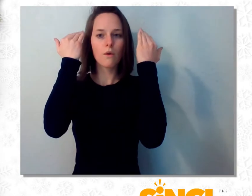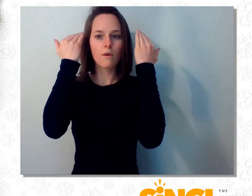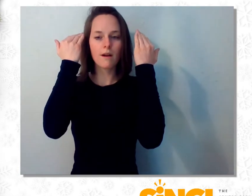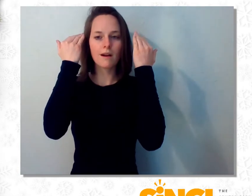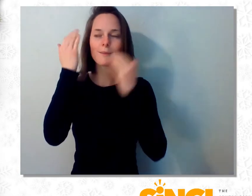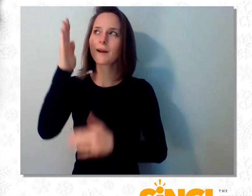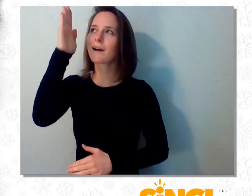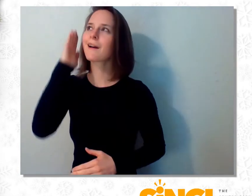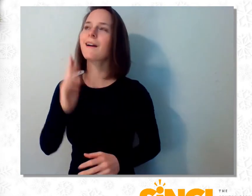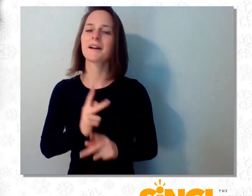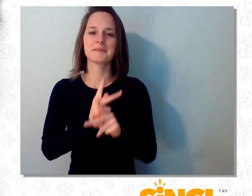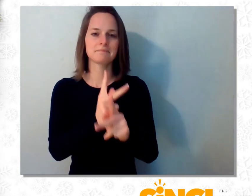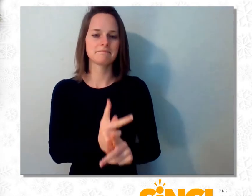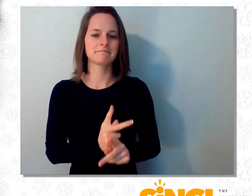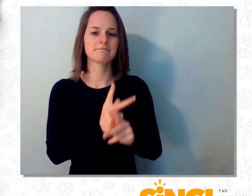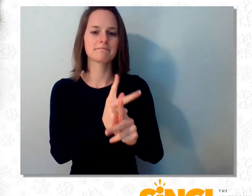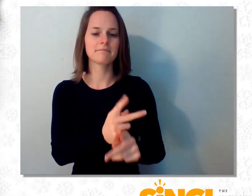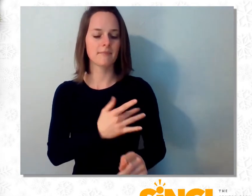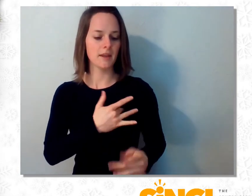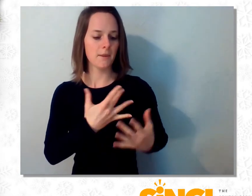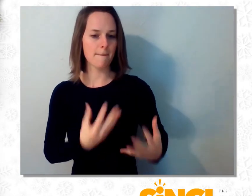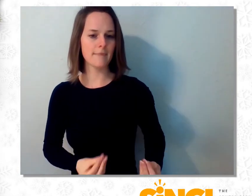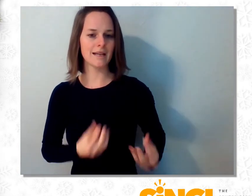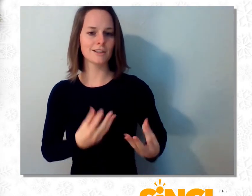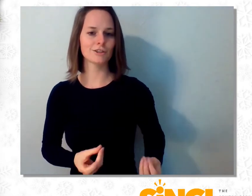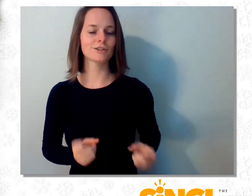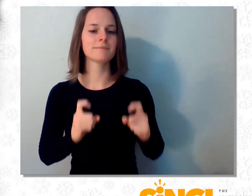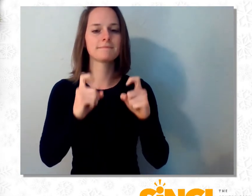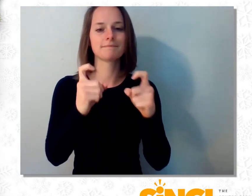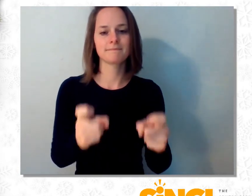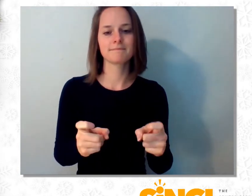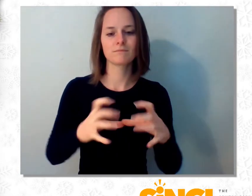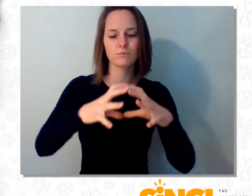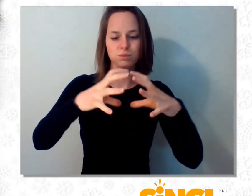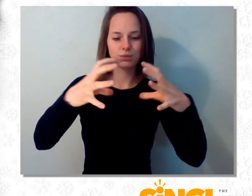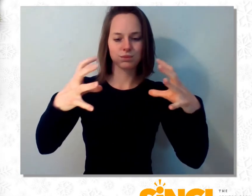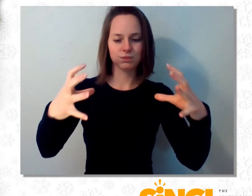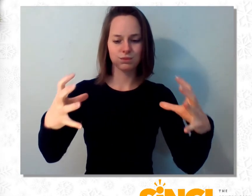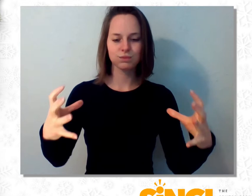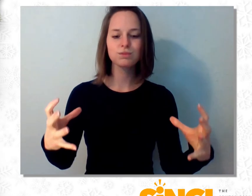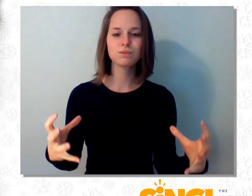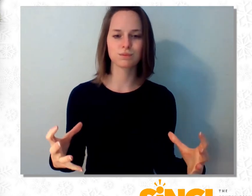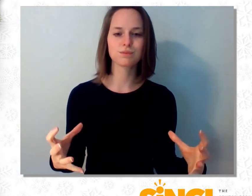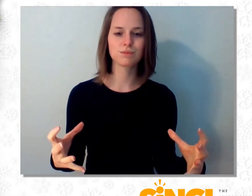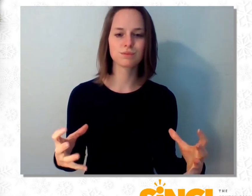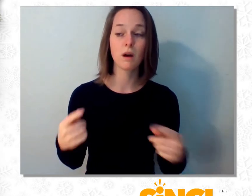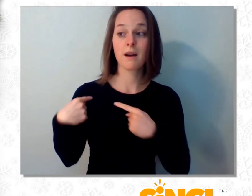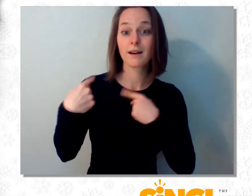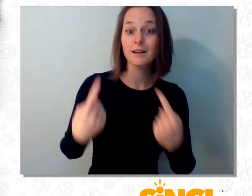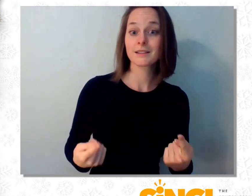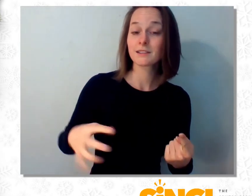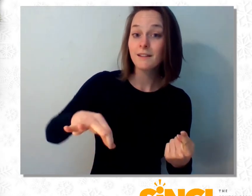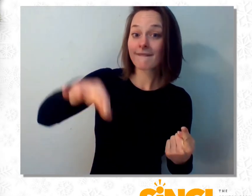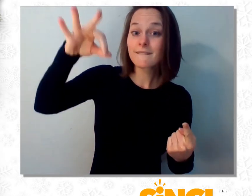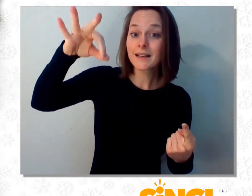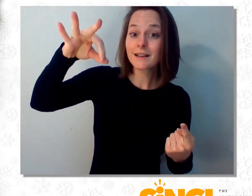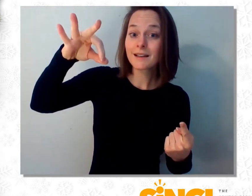Offer us assistance, till we find